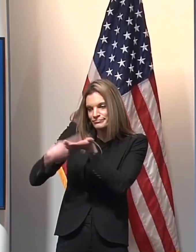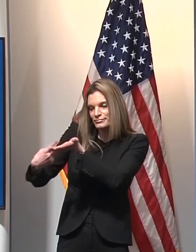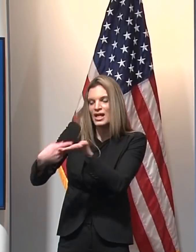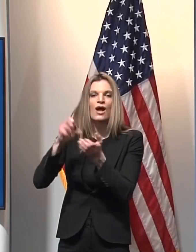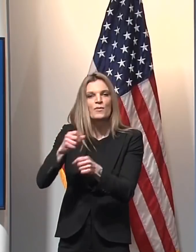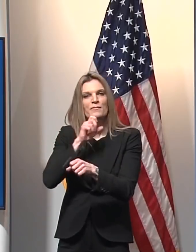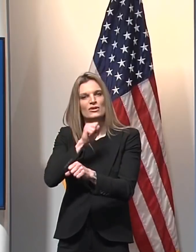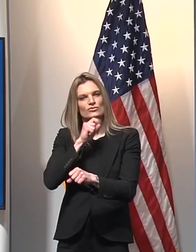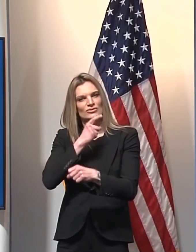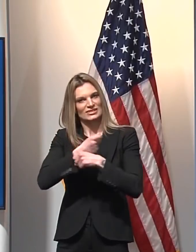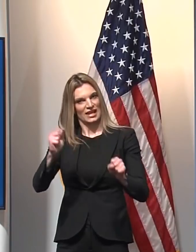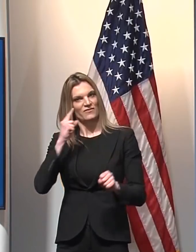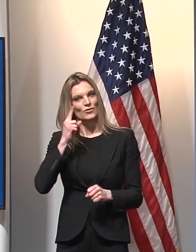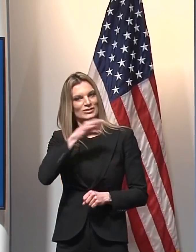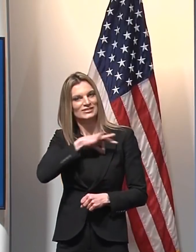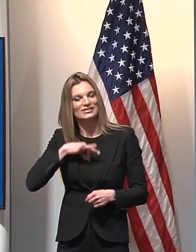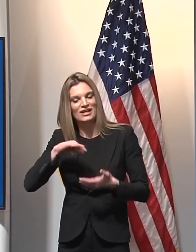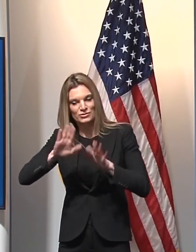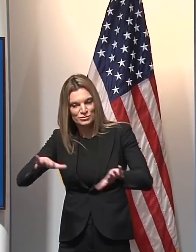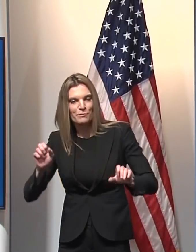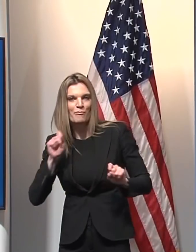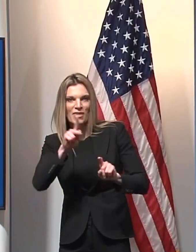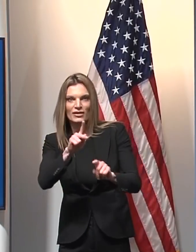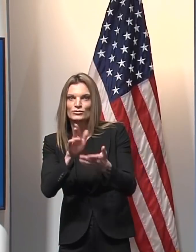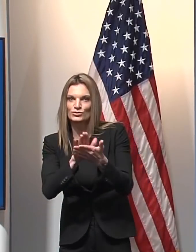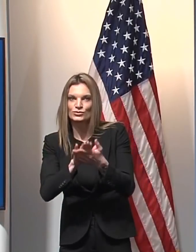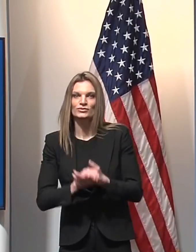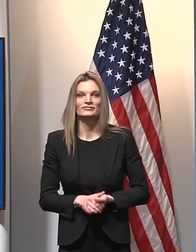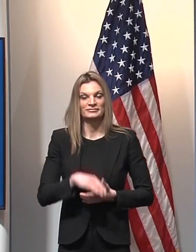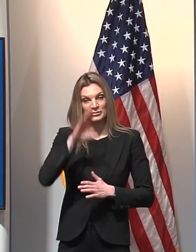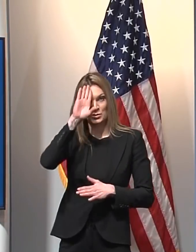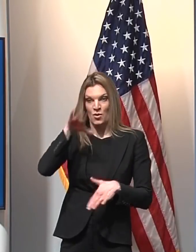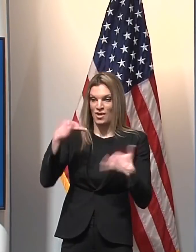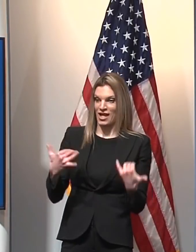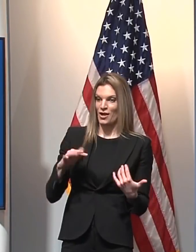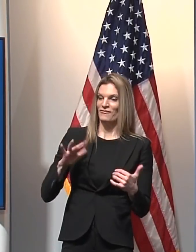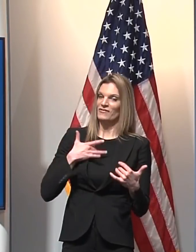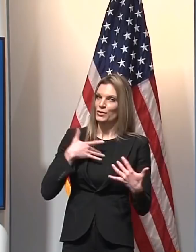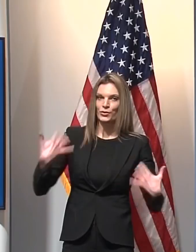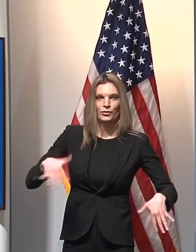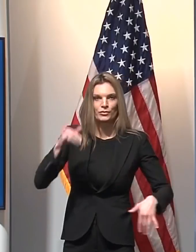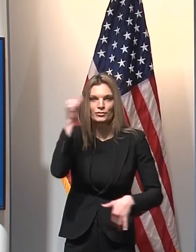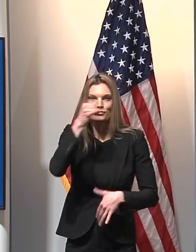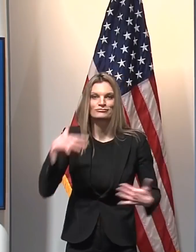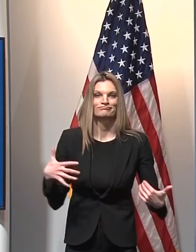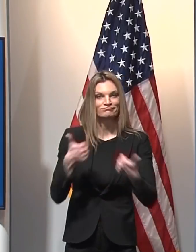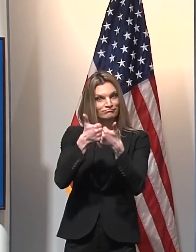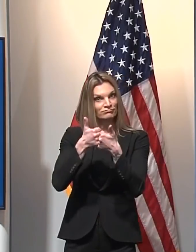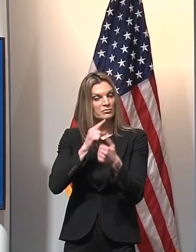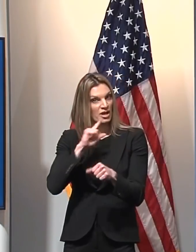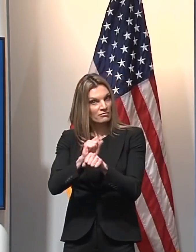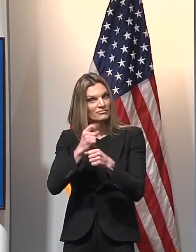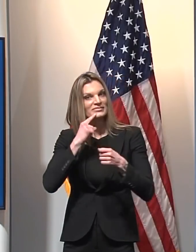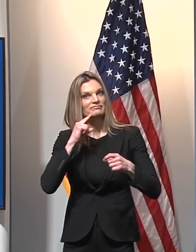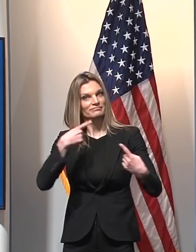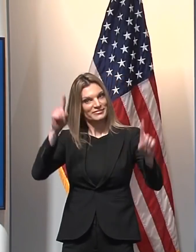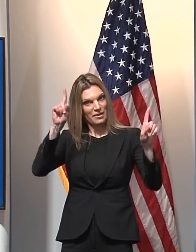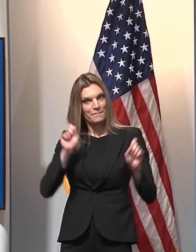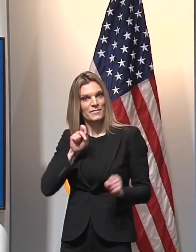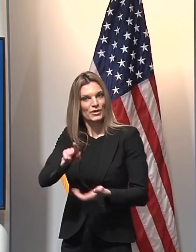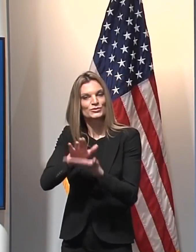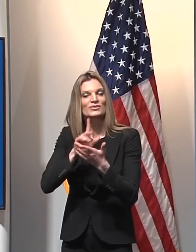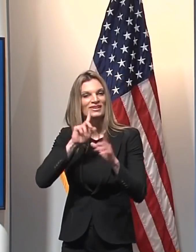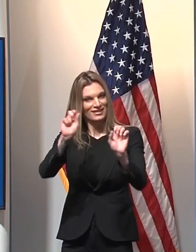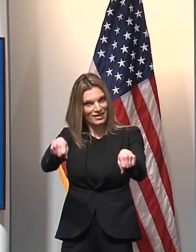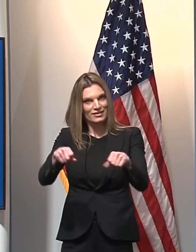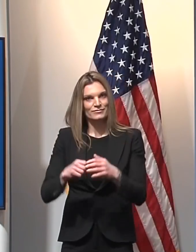our staff and students. Despite challenging circumstances due to the pandemic, it's been a success. Through